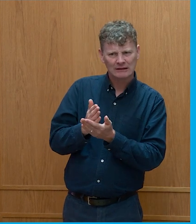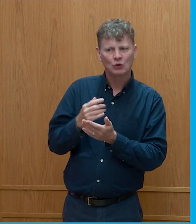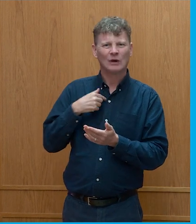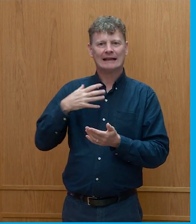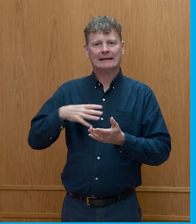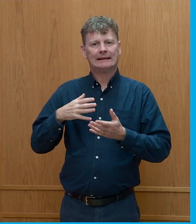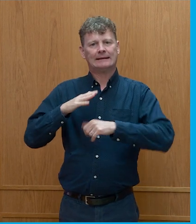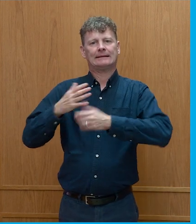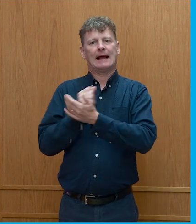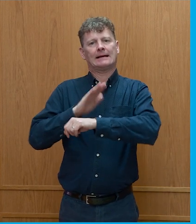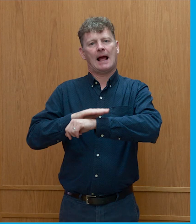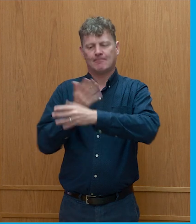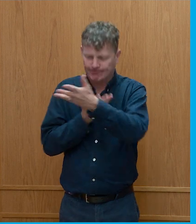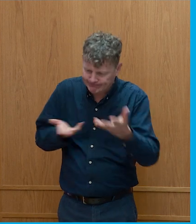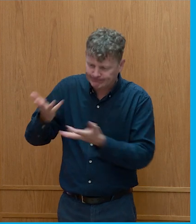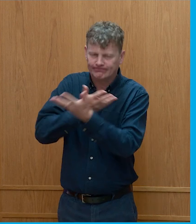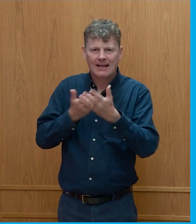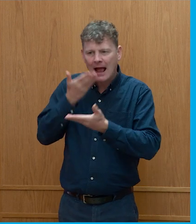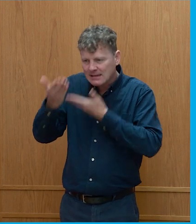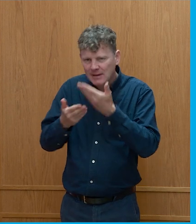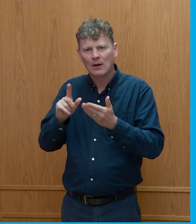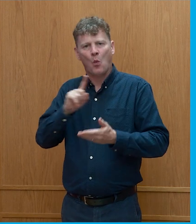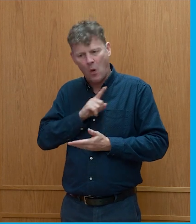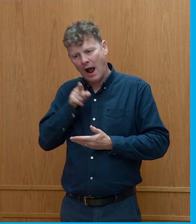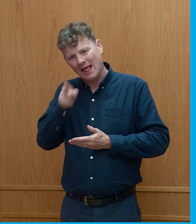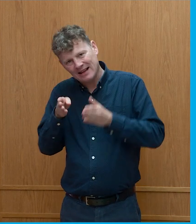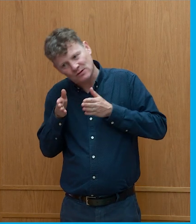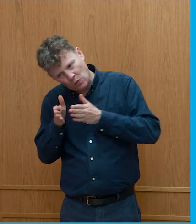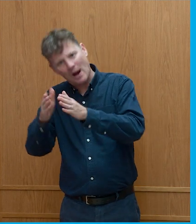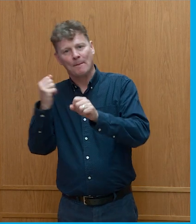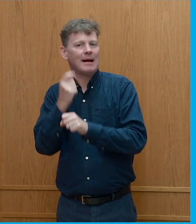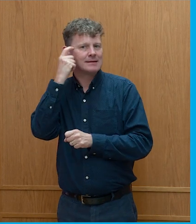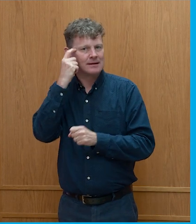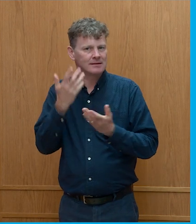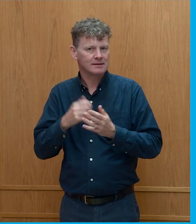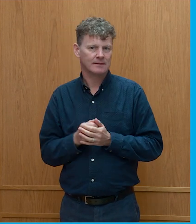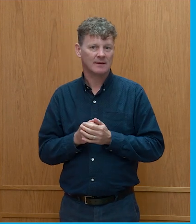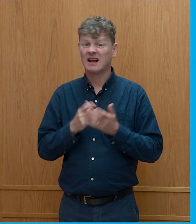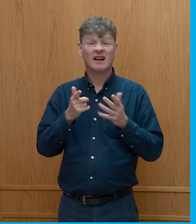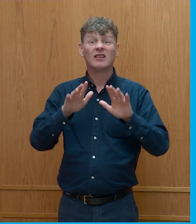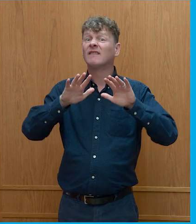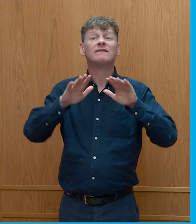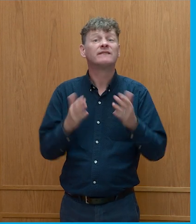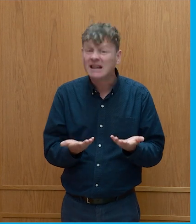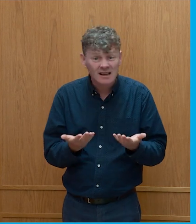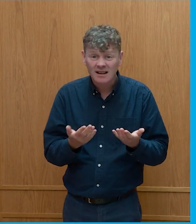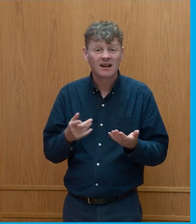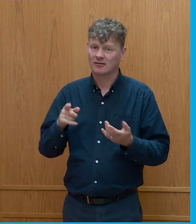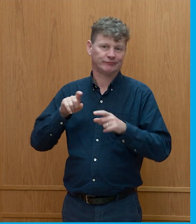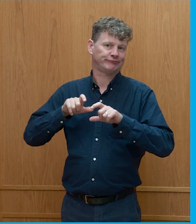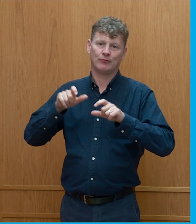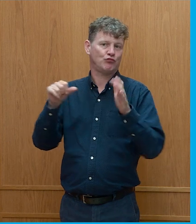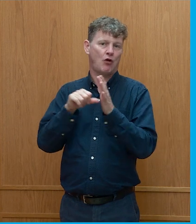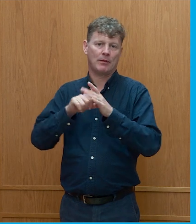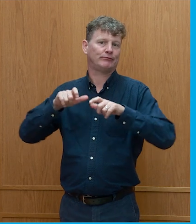help people understand why these things make sense because otherwise I think you're just causing longer term problems and I think